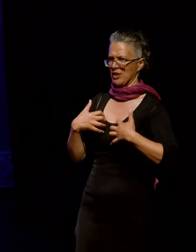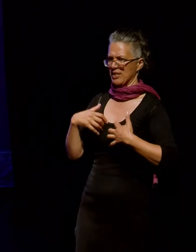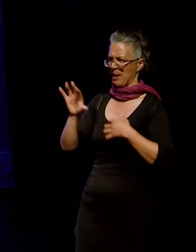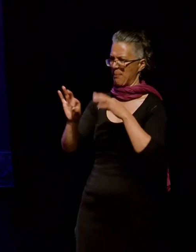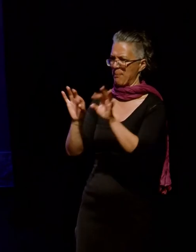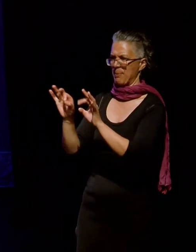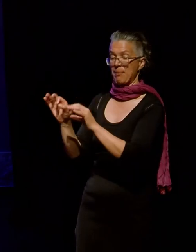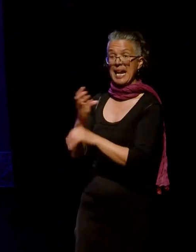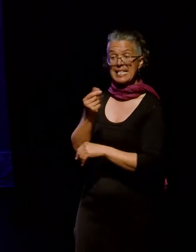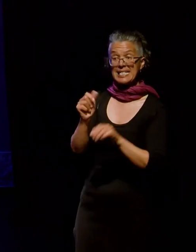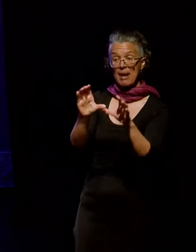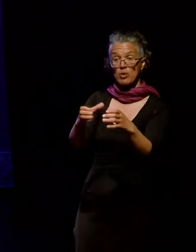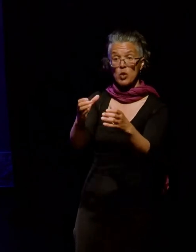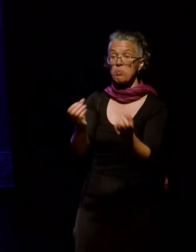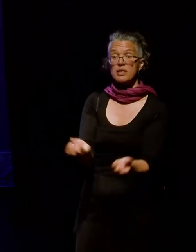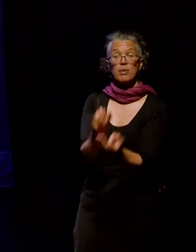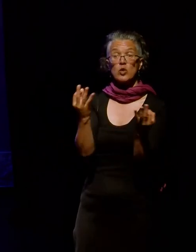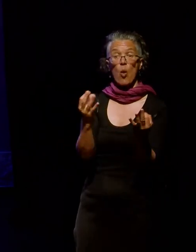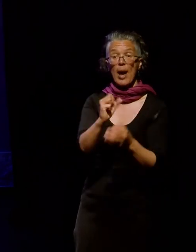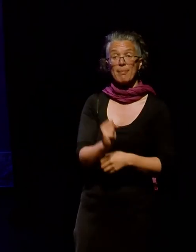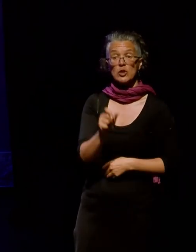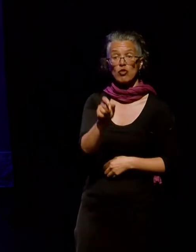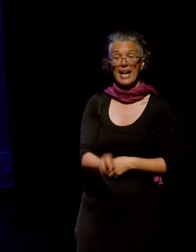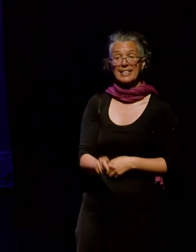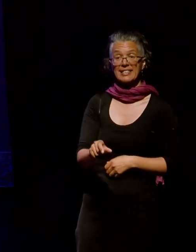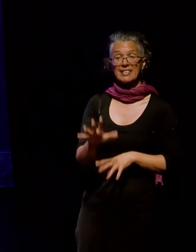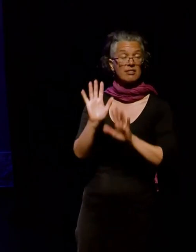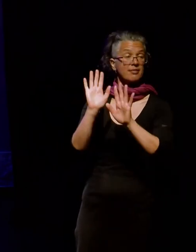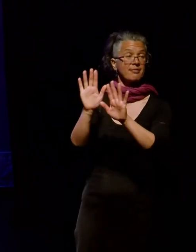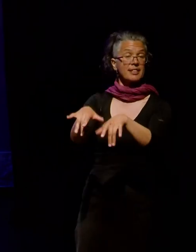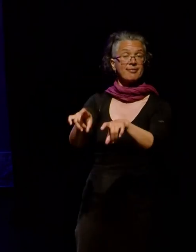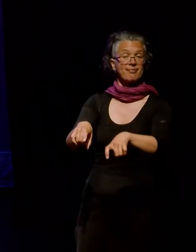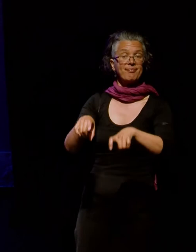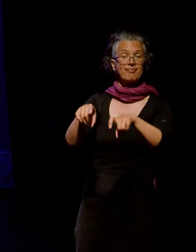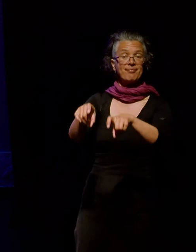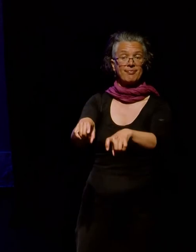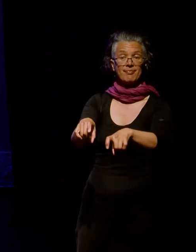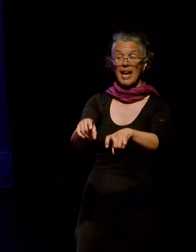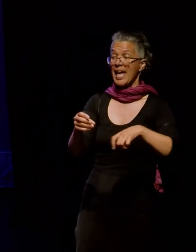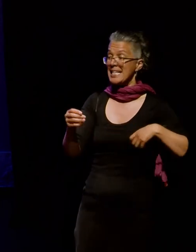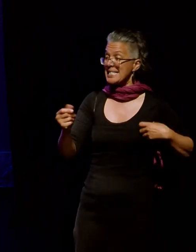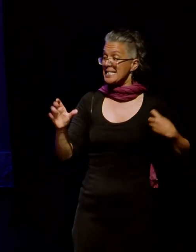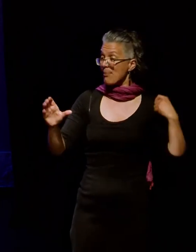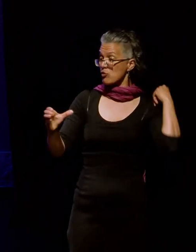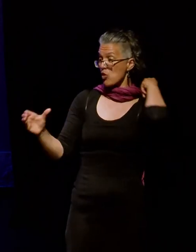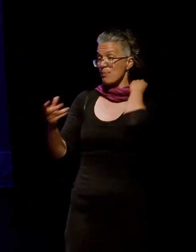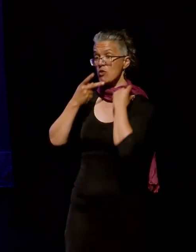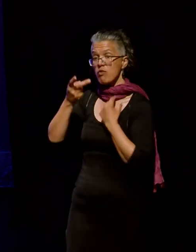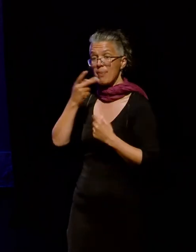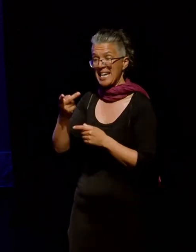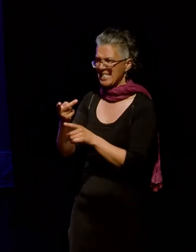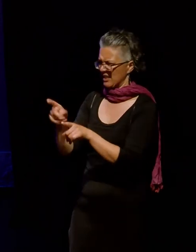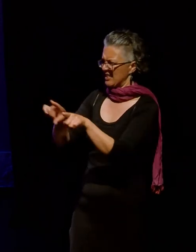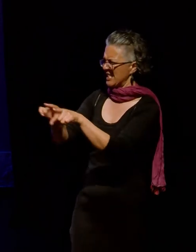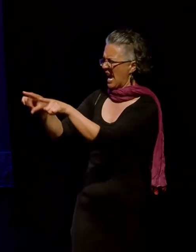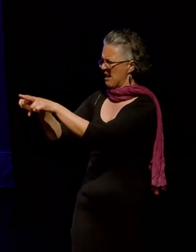some groups did not have any administrators and were clearly abandoned. Some groups were repeated in that the same person had